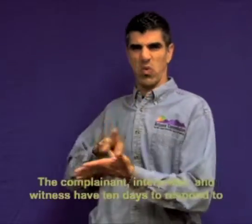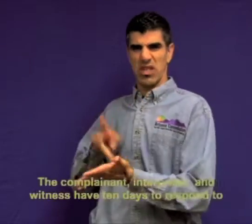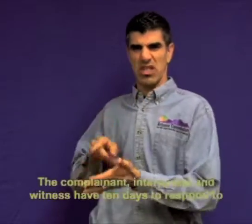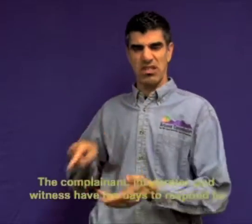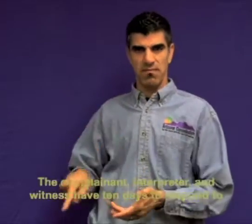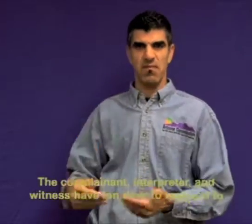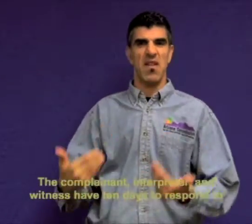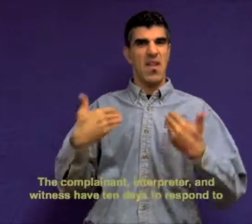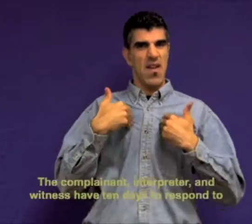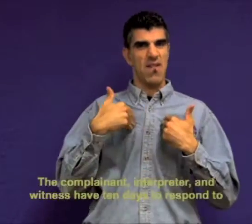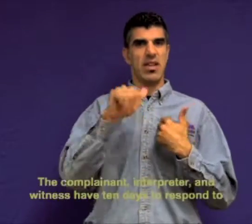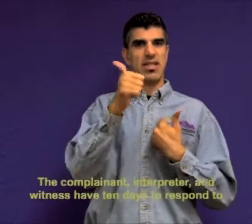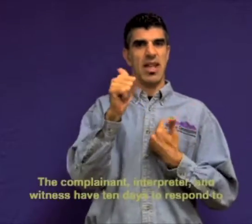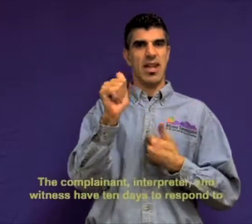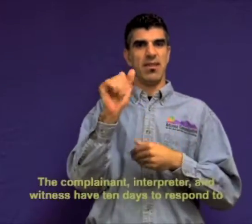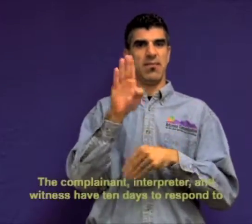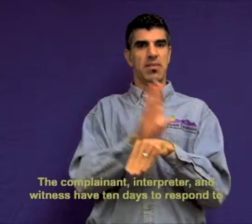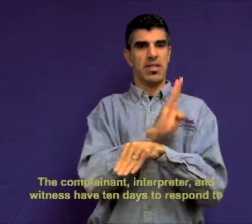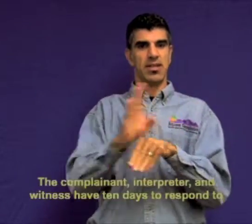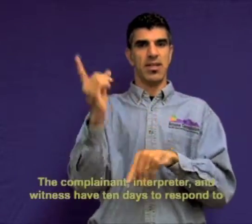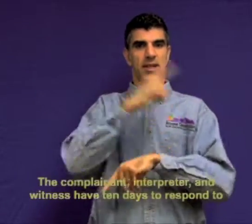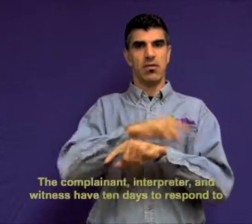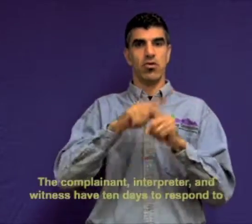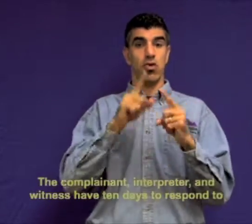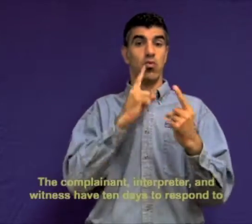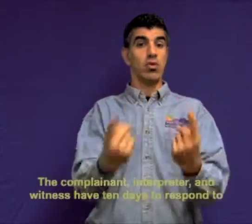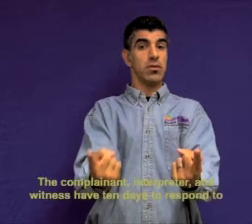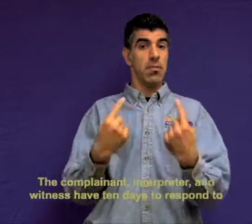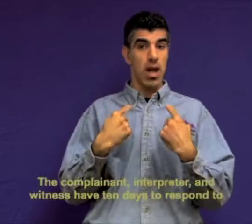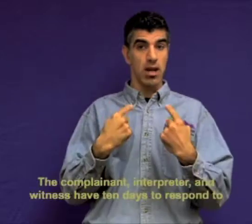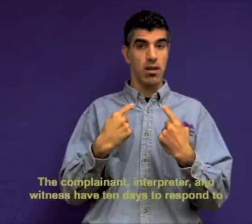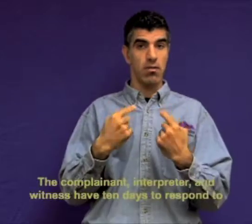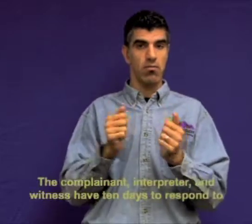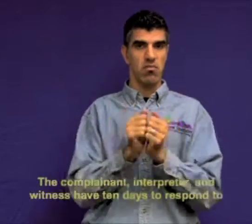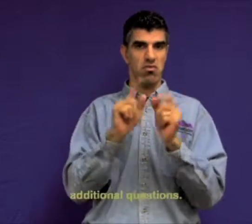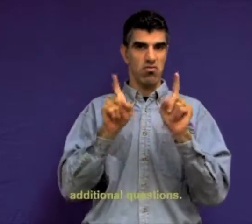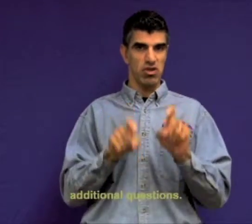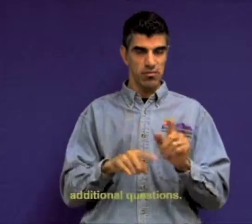The complainant, interpreter, and witness have ten days to respond to additional questions.